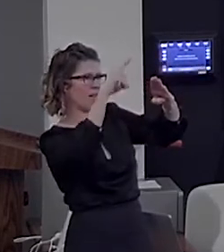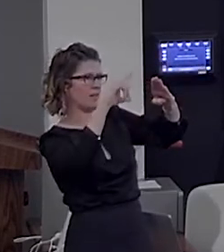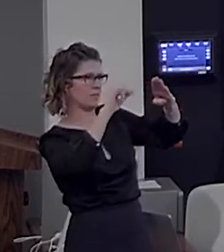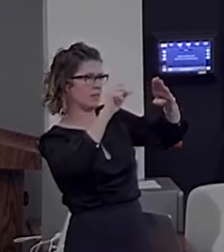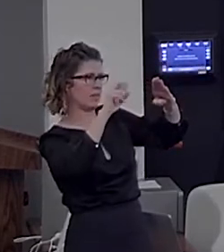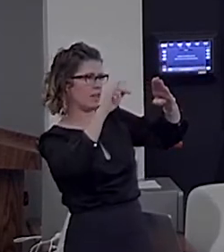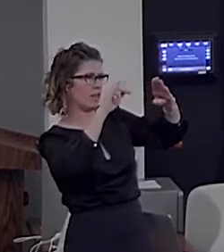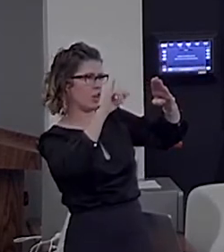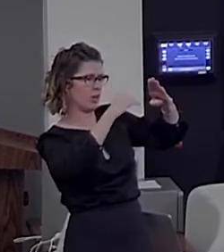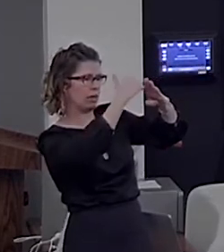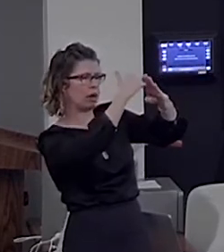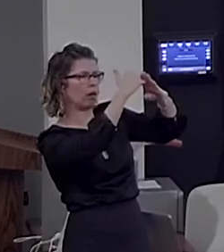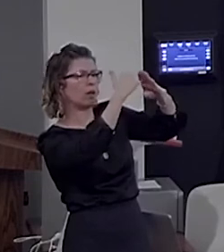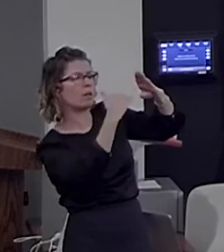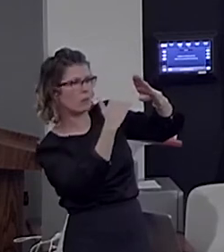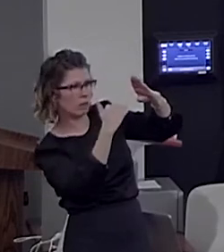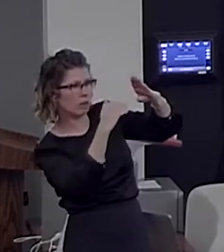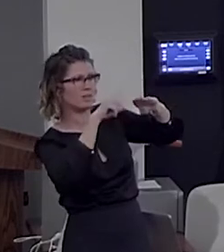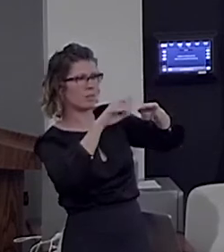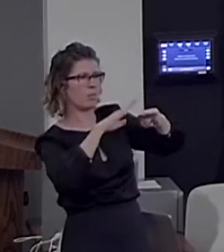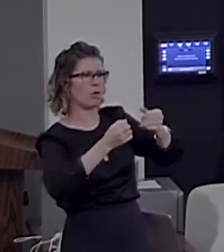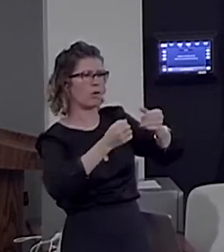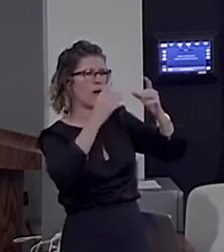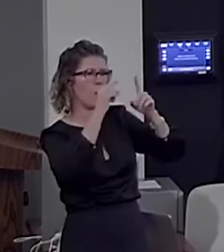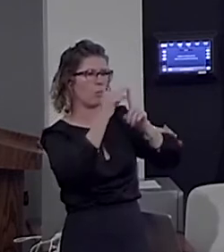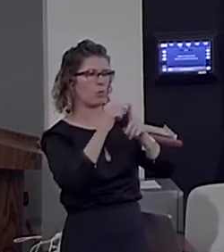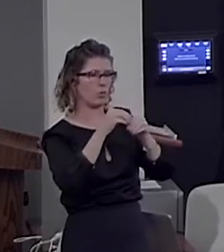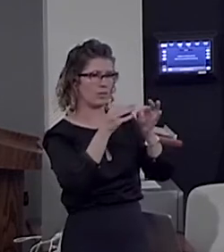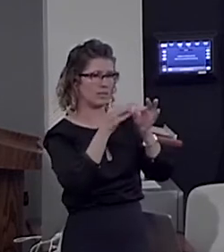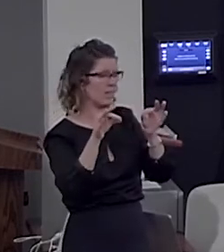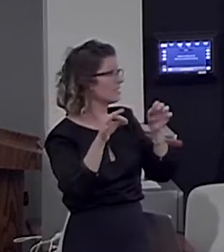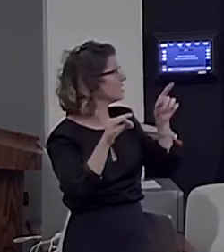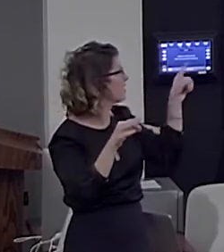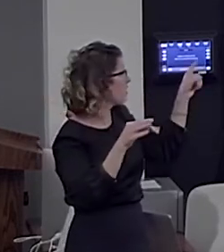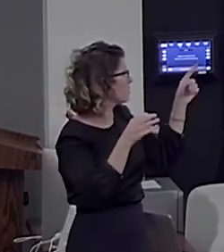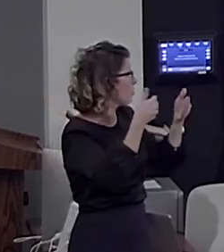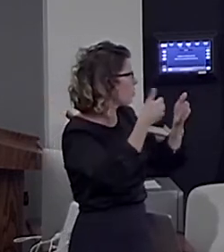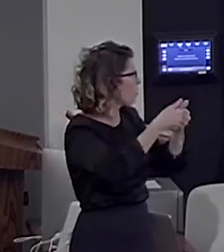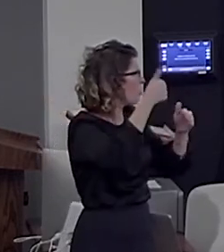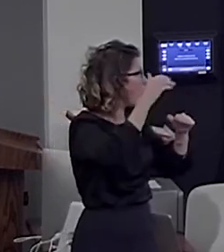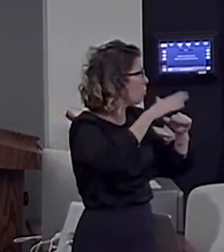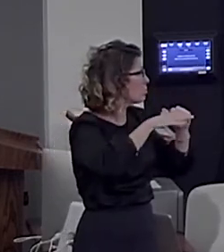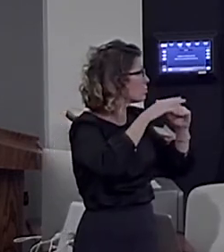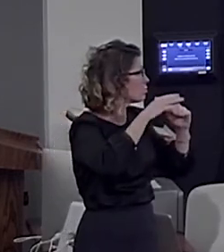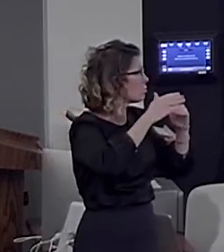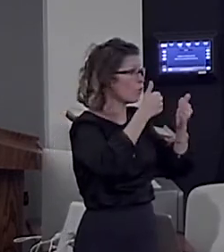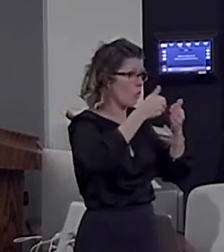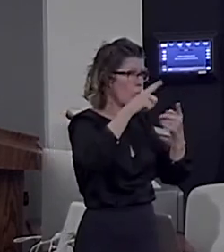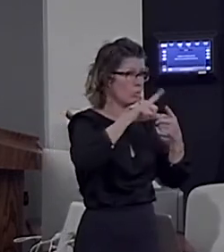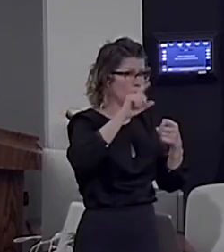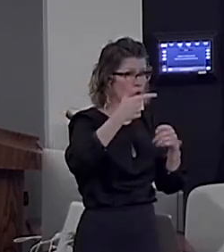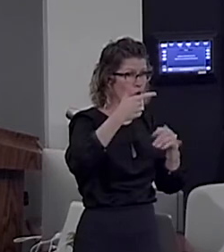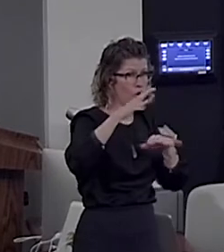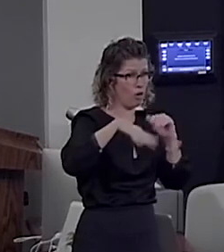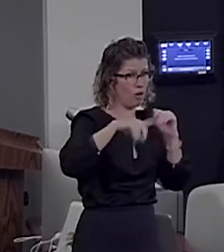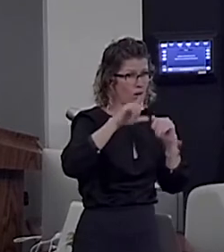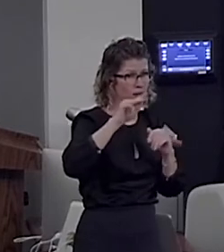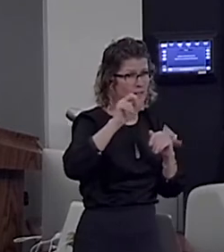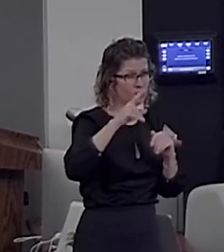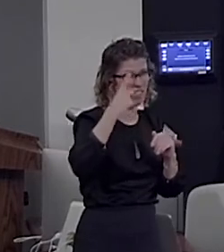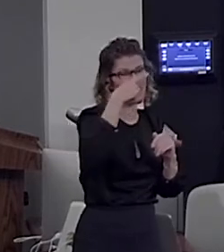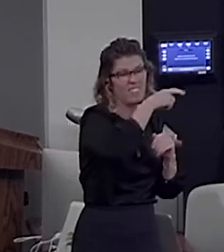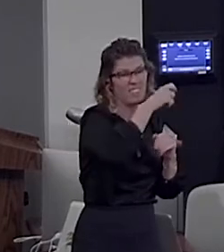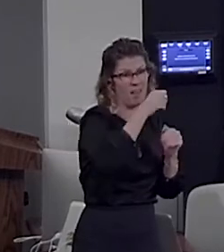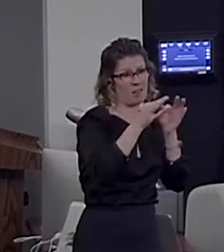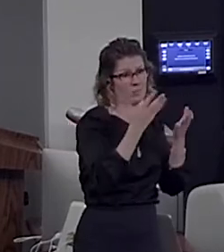number of words in the sentence. And this is close to a log, closer to a log than to a linear. So, we think it can explain what we saw before in